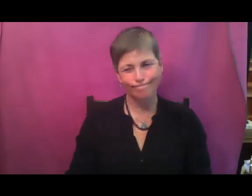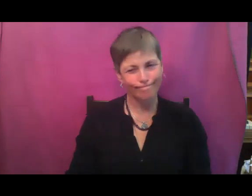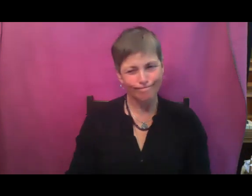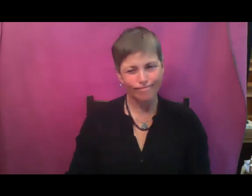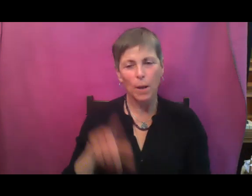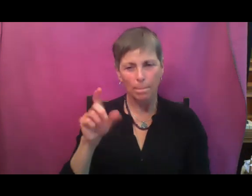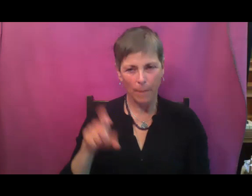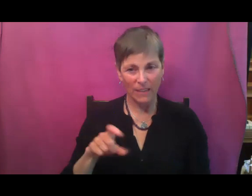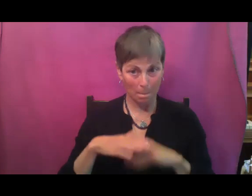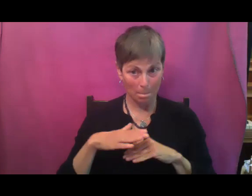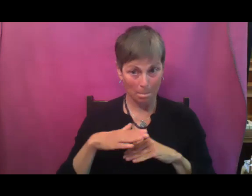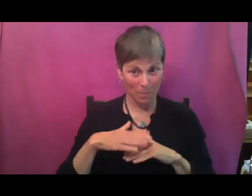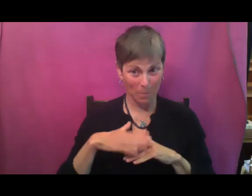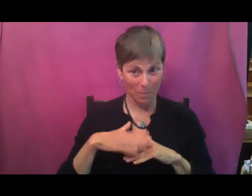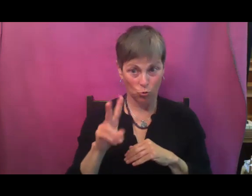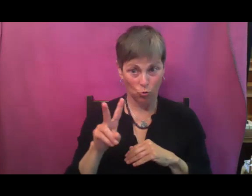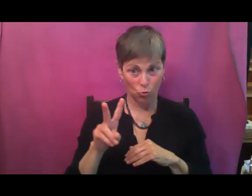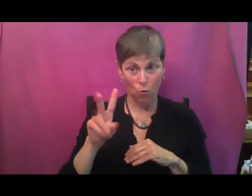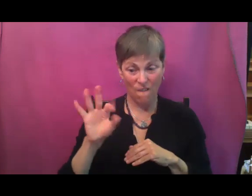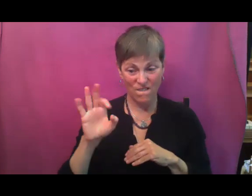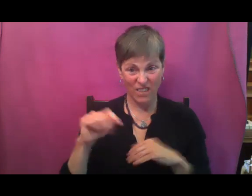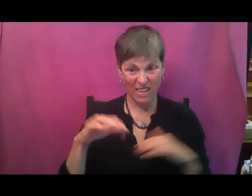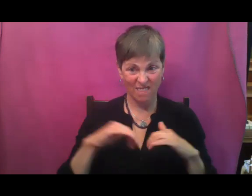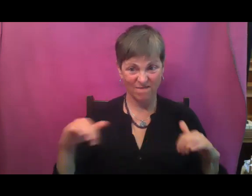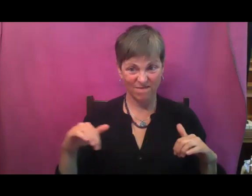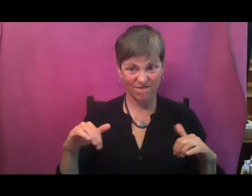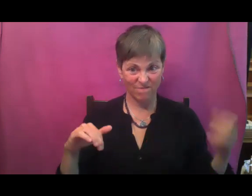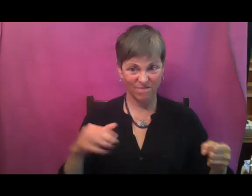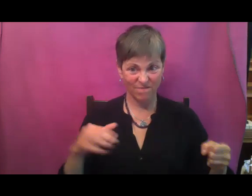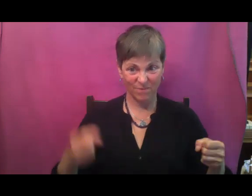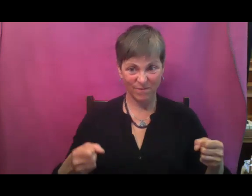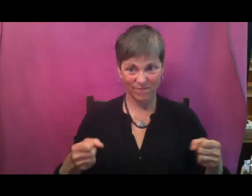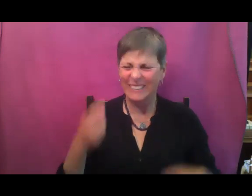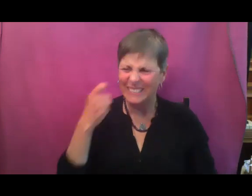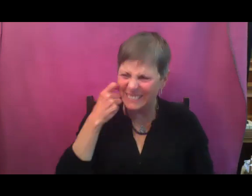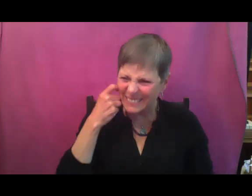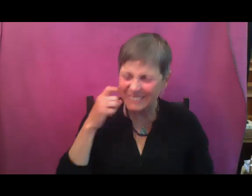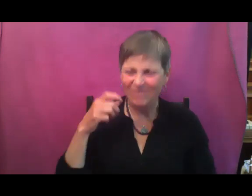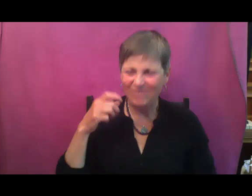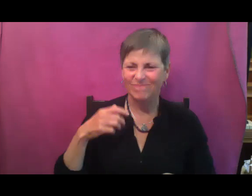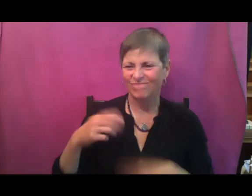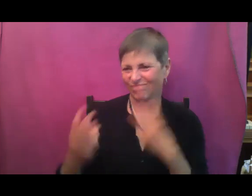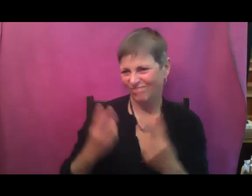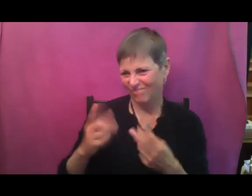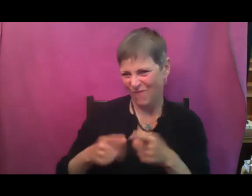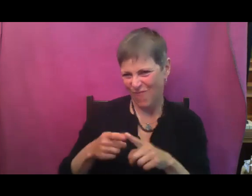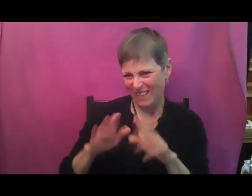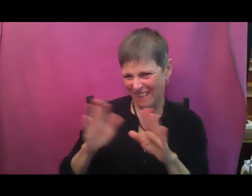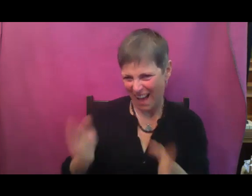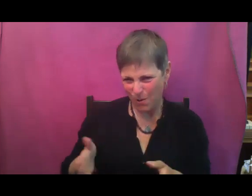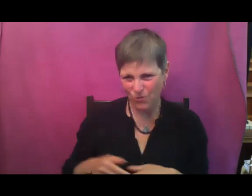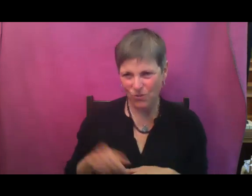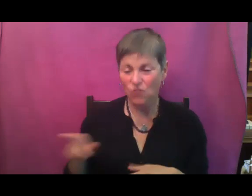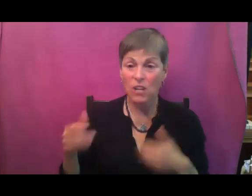feet between your cucumber plants. Just the other day, I was at a dear friend's house and looking at this whole little